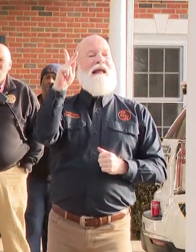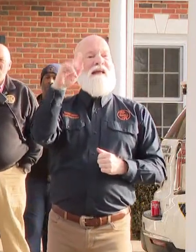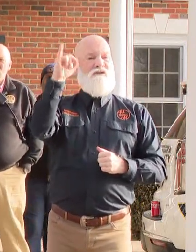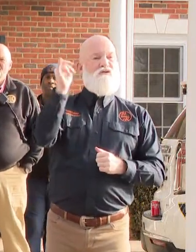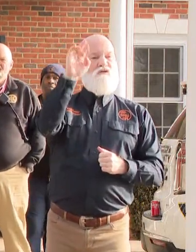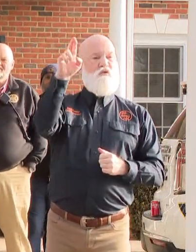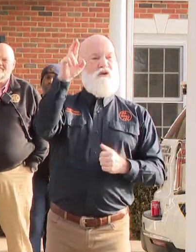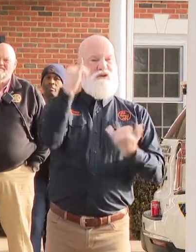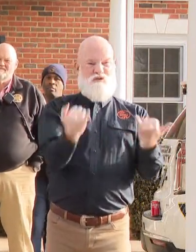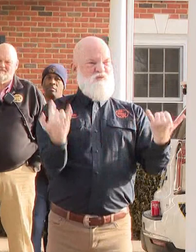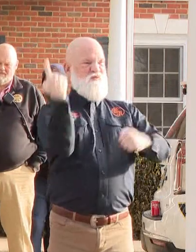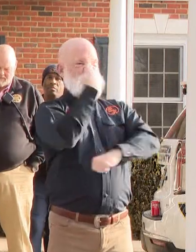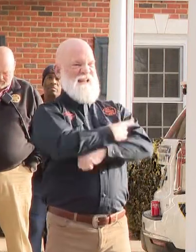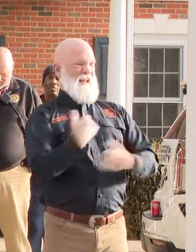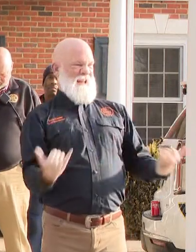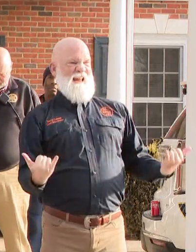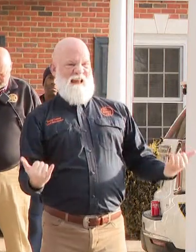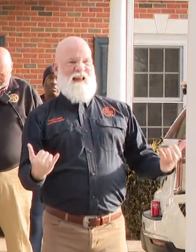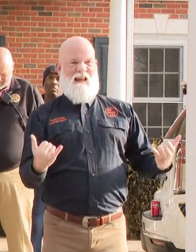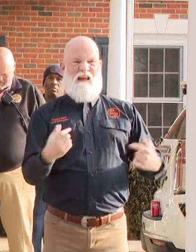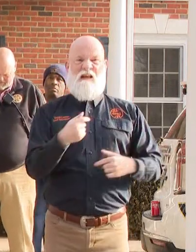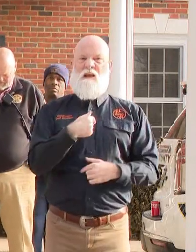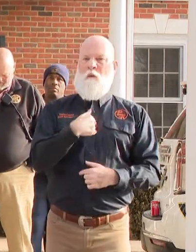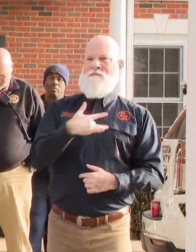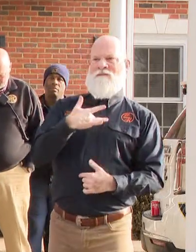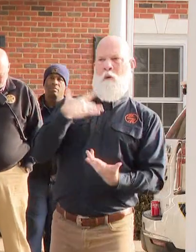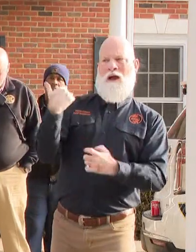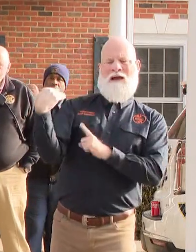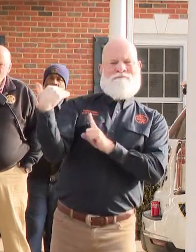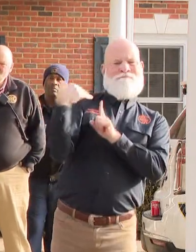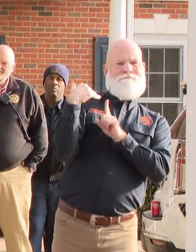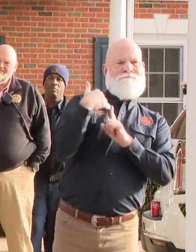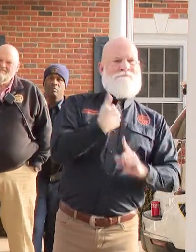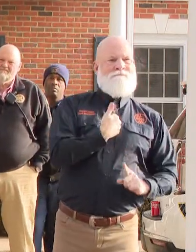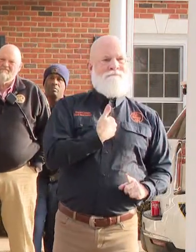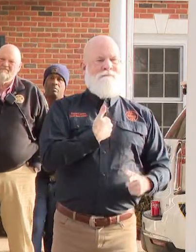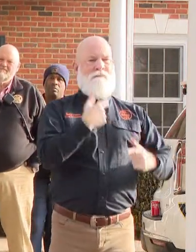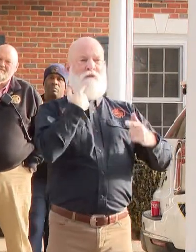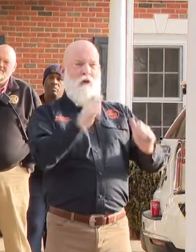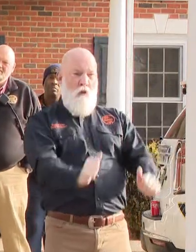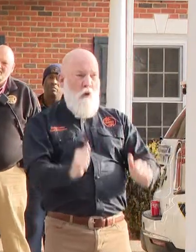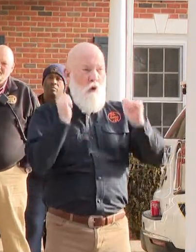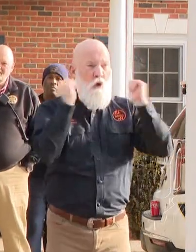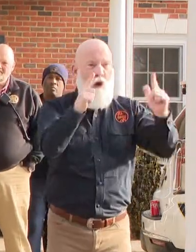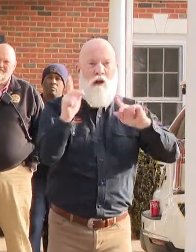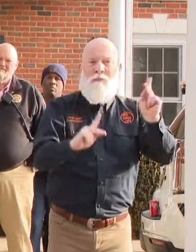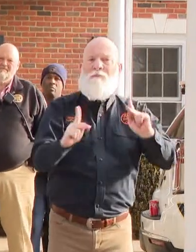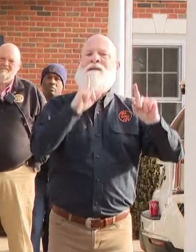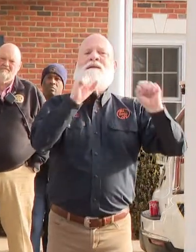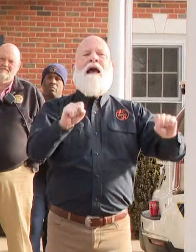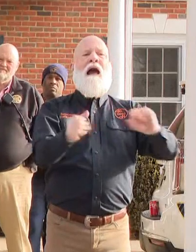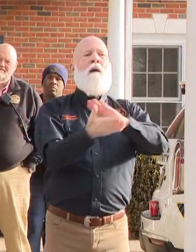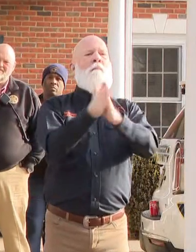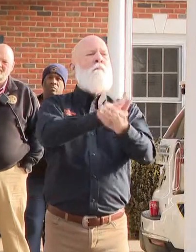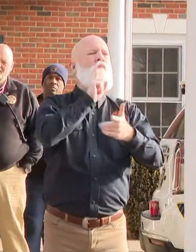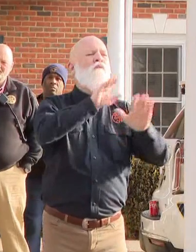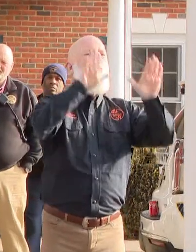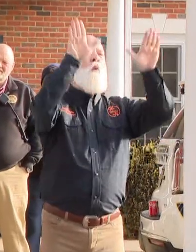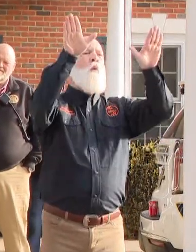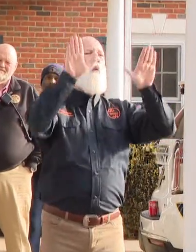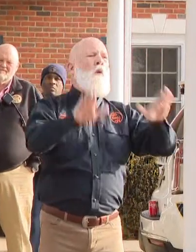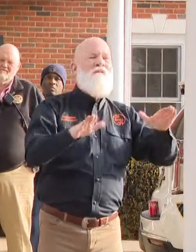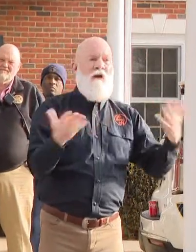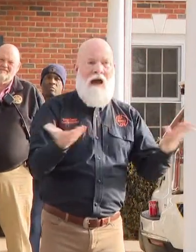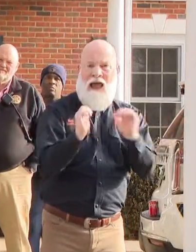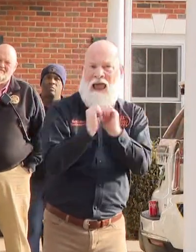I'm reminded of a quote, all people can be great because all people can serve and we've seen that put into action today. There's so